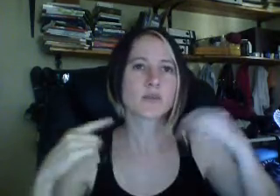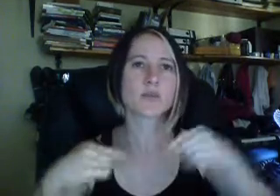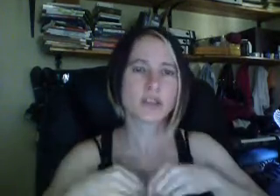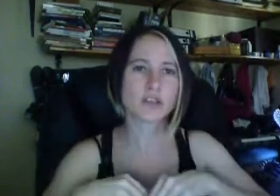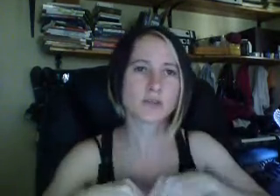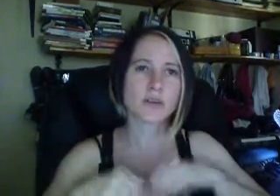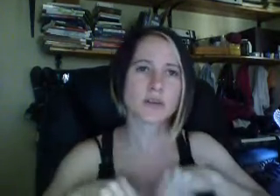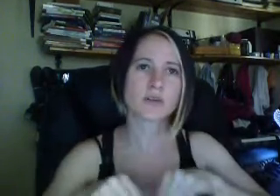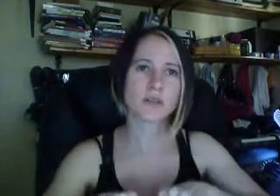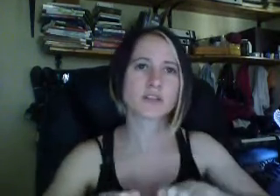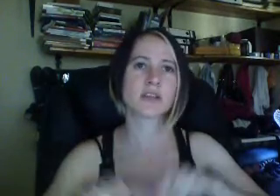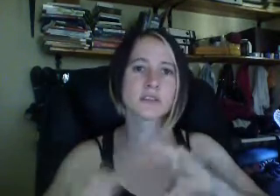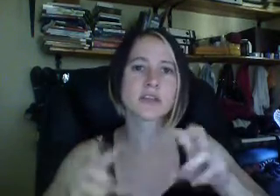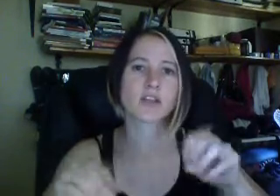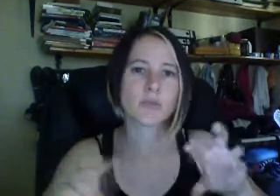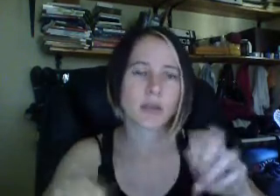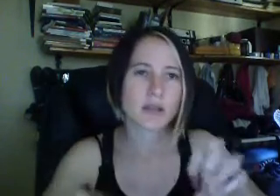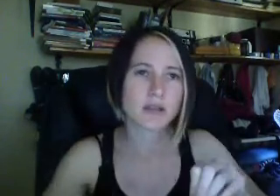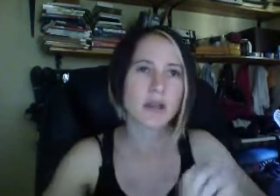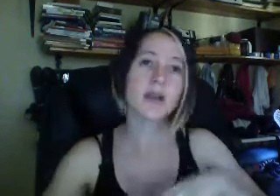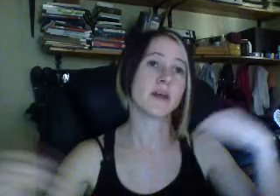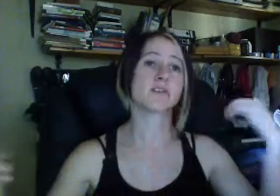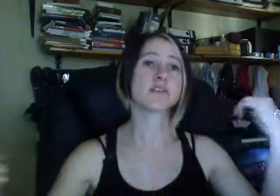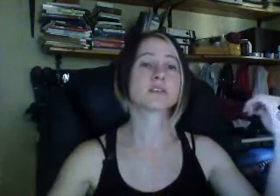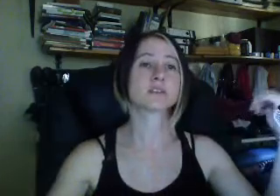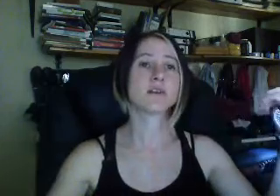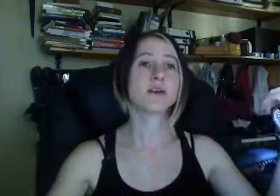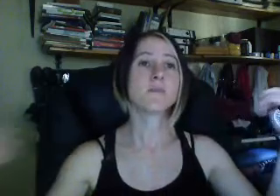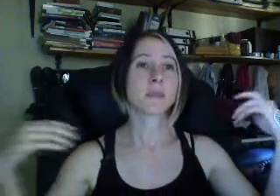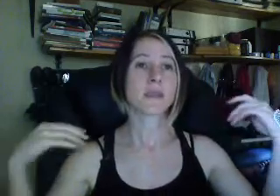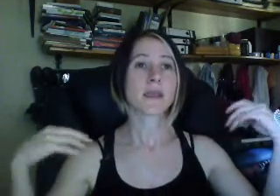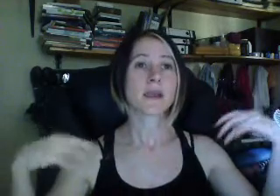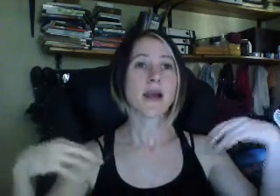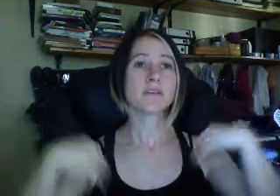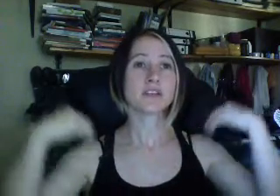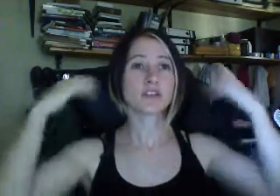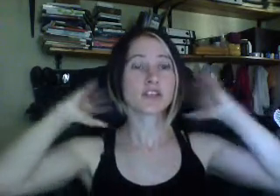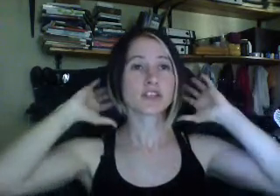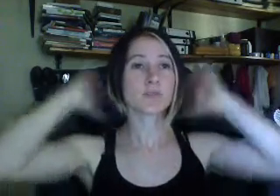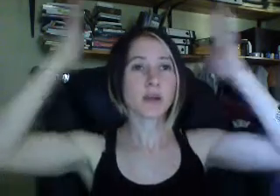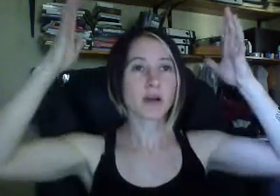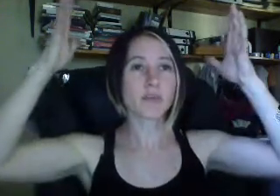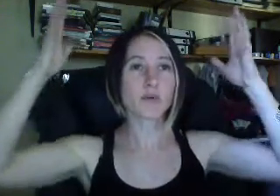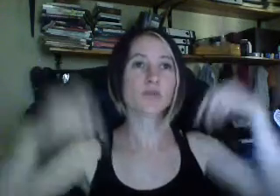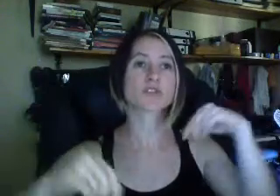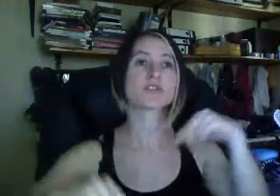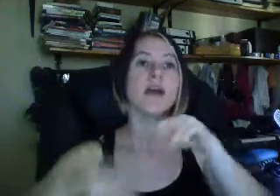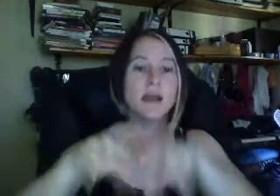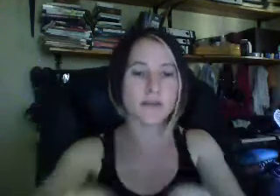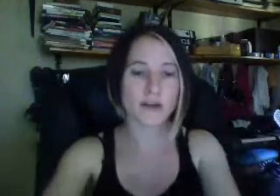their possession within their addiction that is actually communicating. They're just having their addiction bring up thoughts, and then